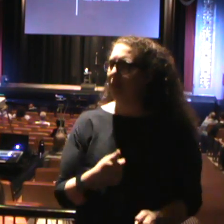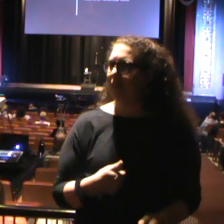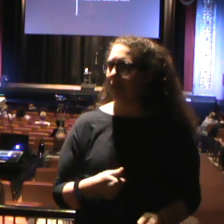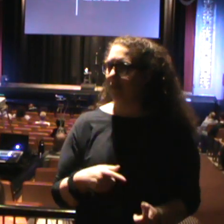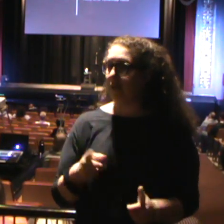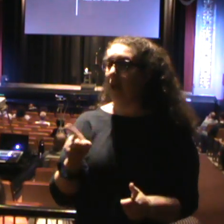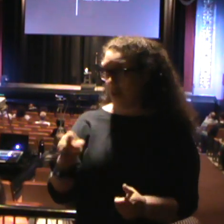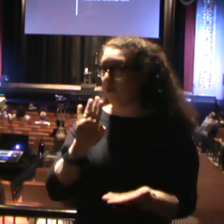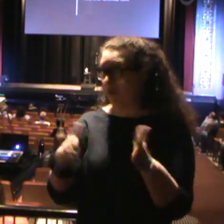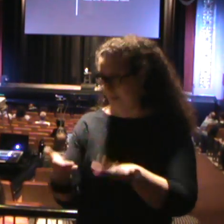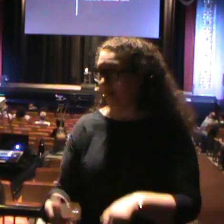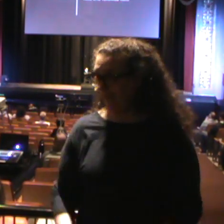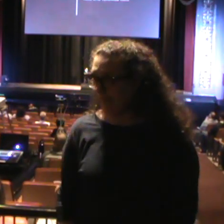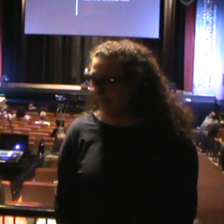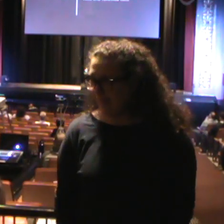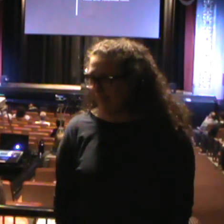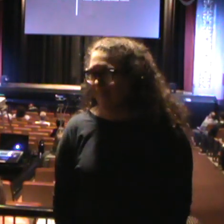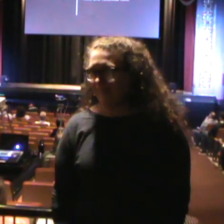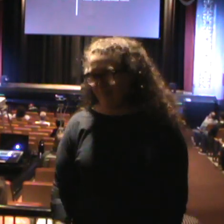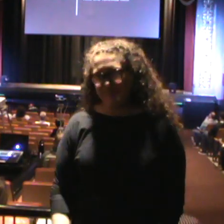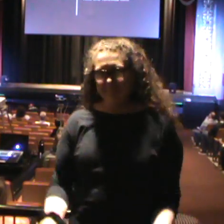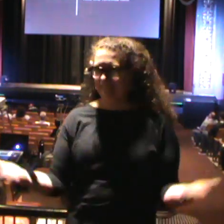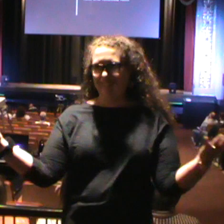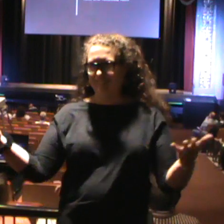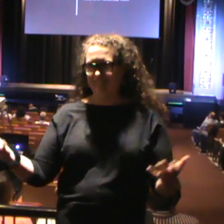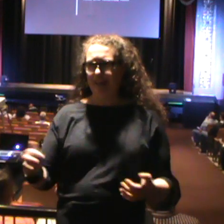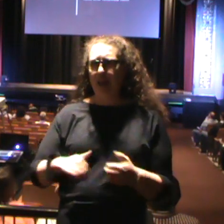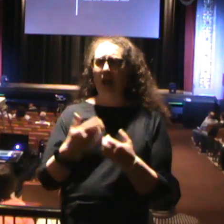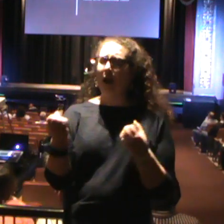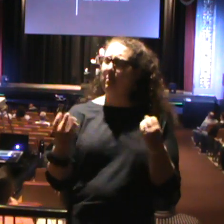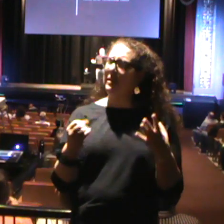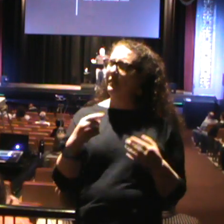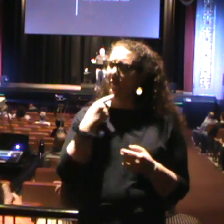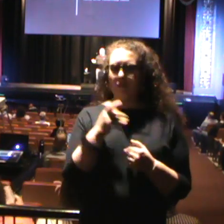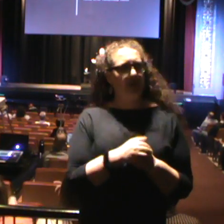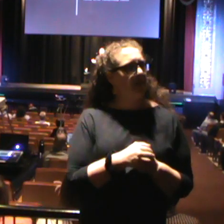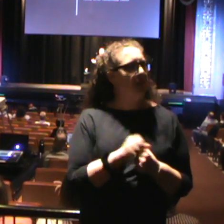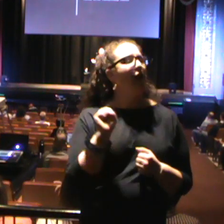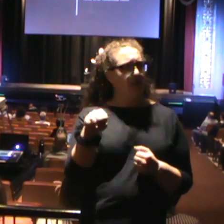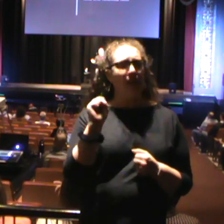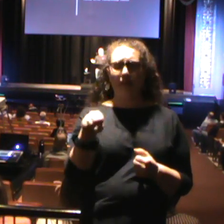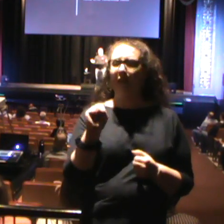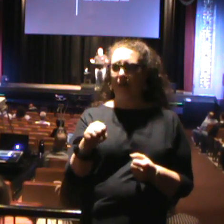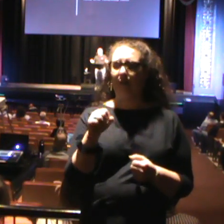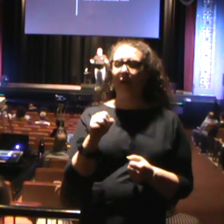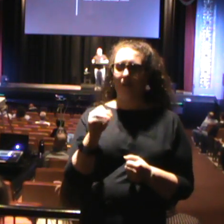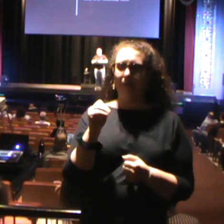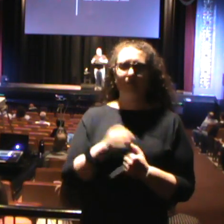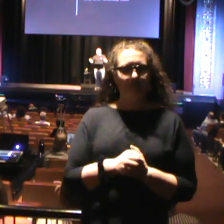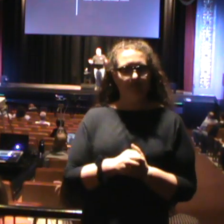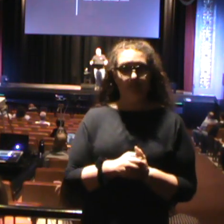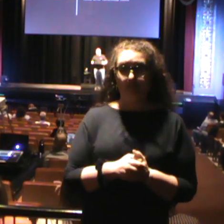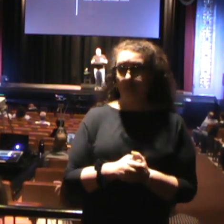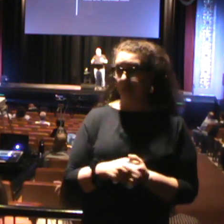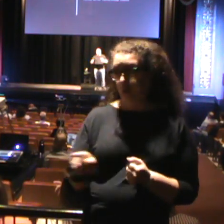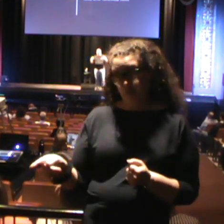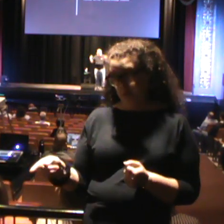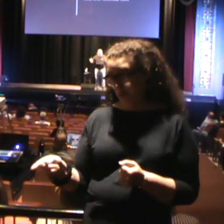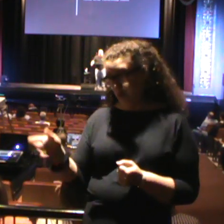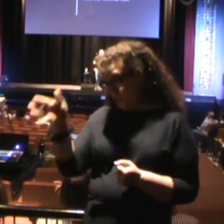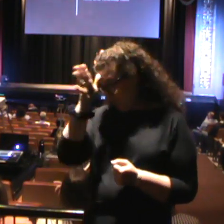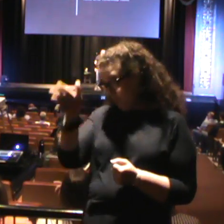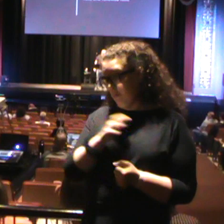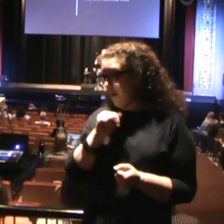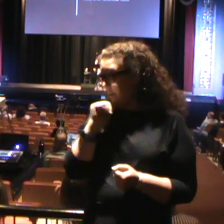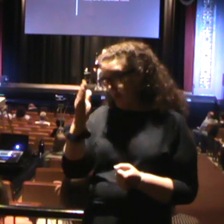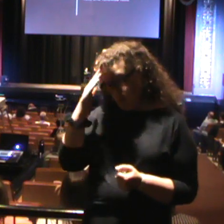Get on the bus. And you're going to die. How many of you would come and follow Jesus knowing what would come? They didn't know what to come, but they knew that